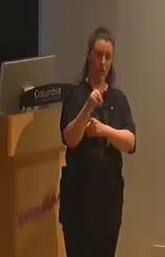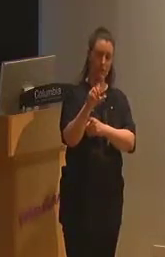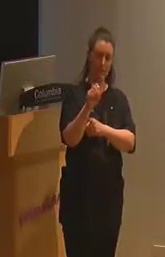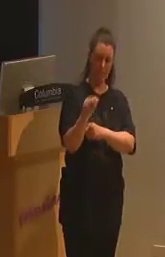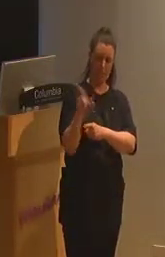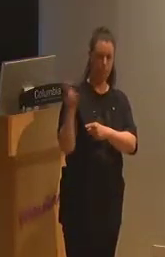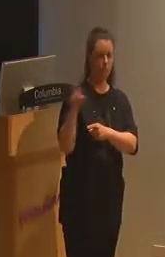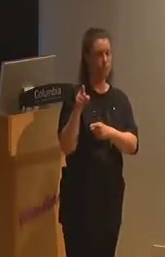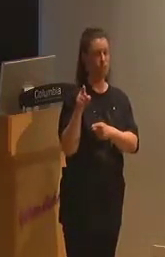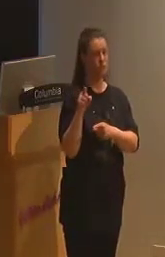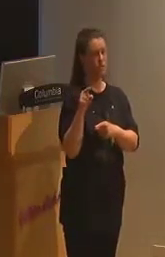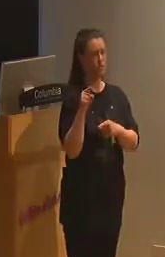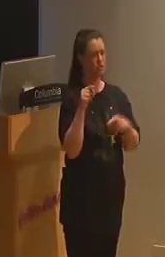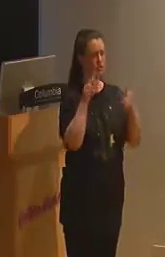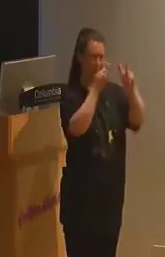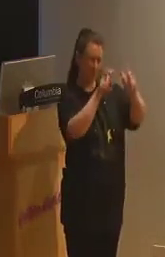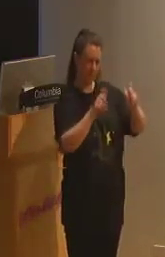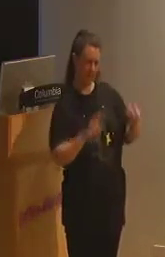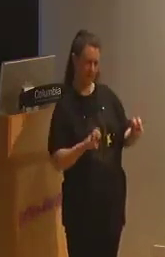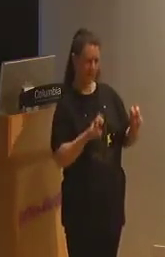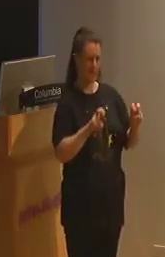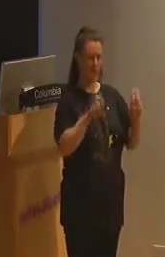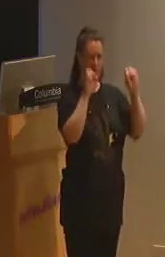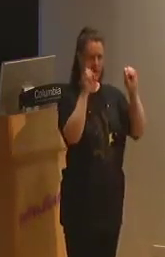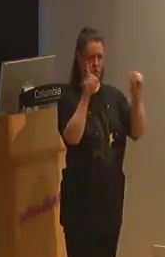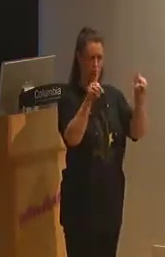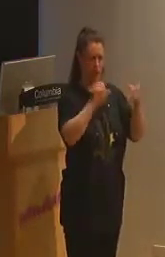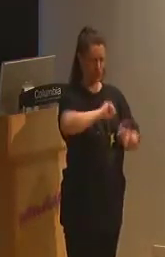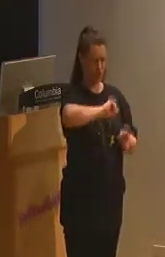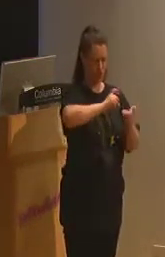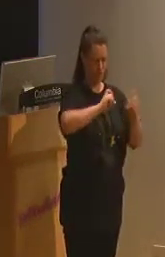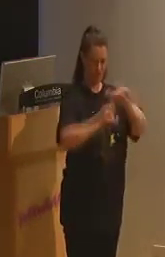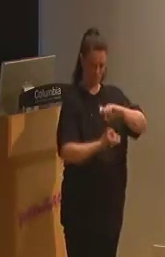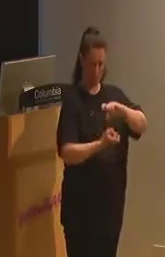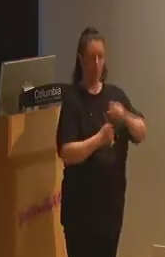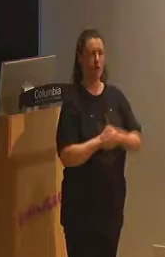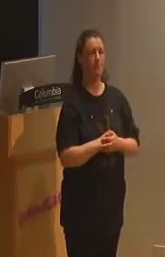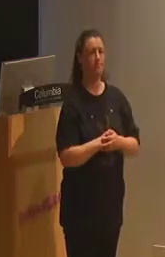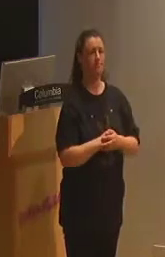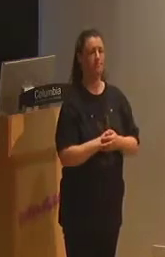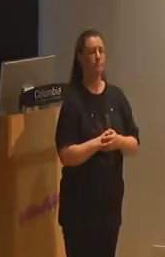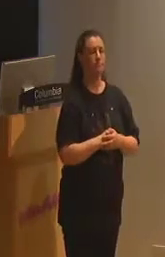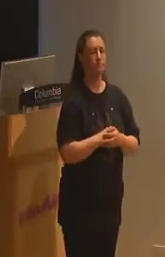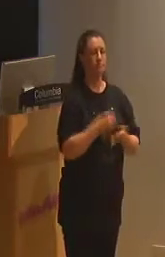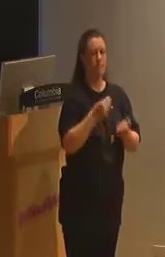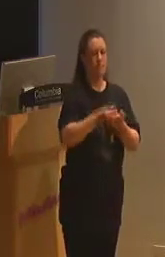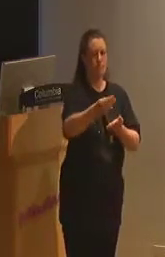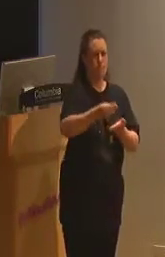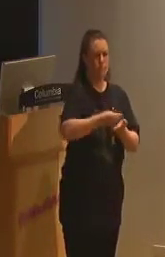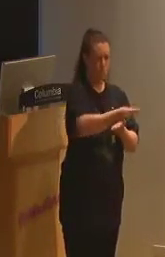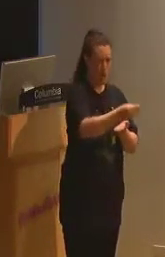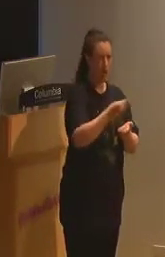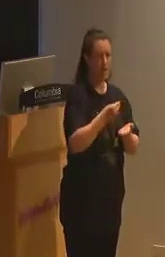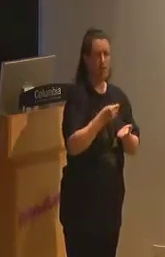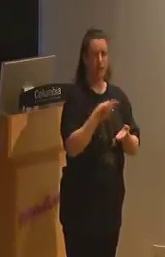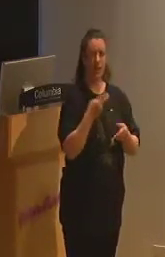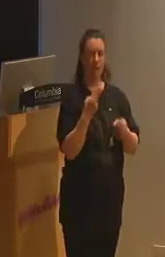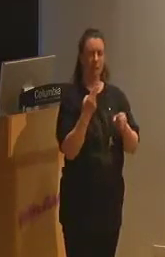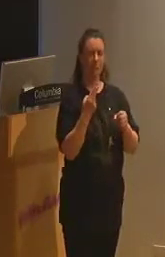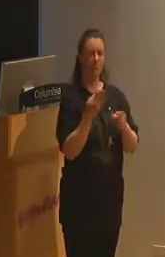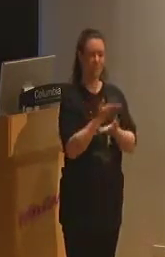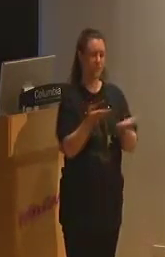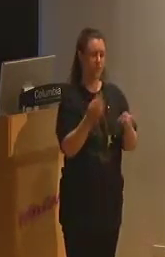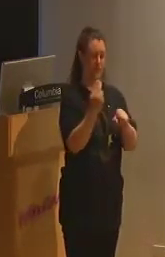critically investigates educational reform and reformism to reveal the contradictory market-based logic and instrumental rationality that